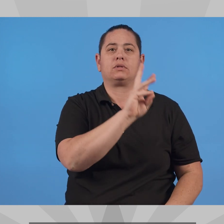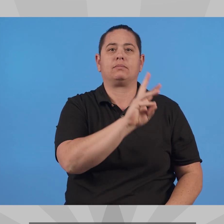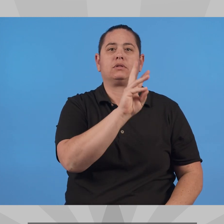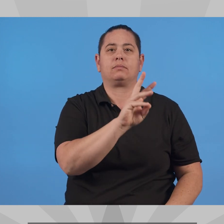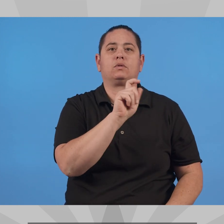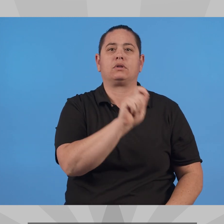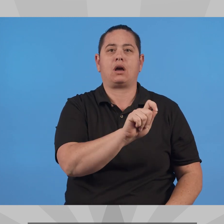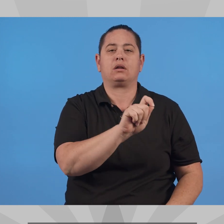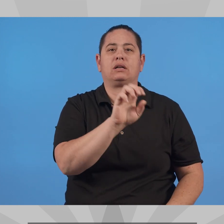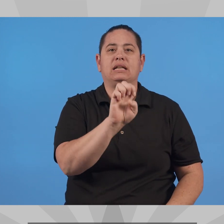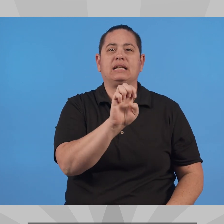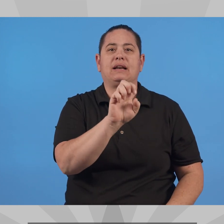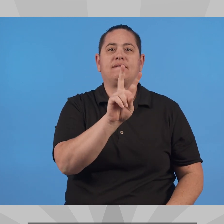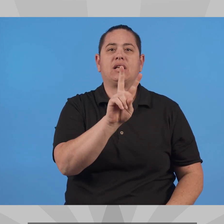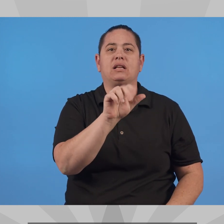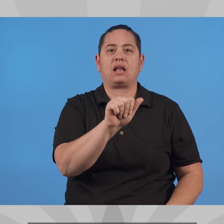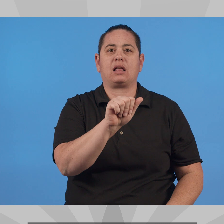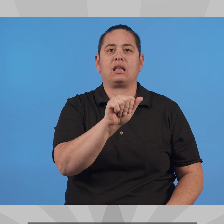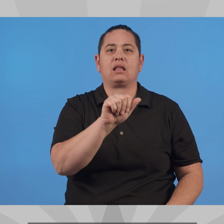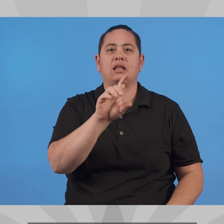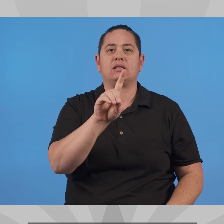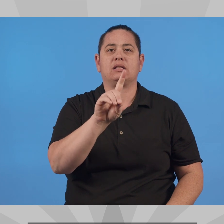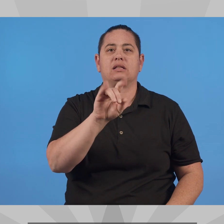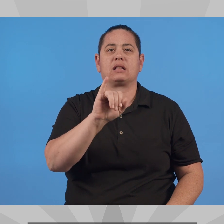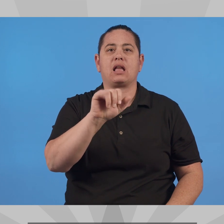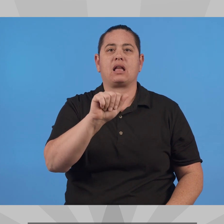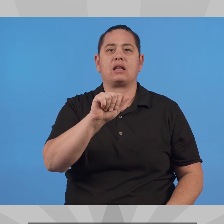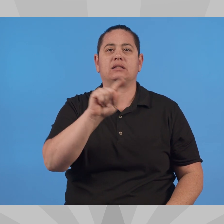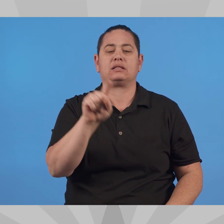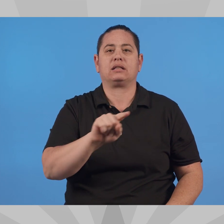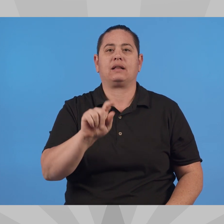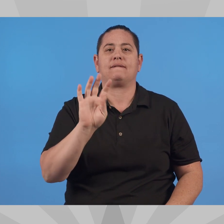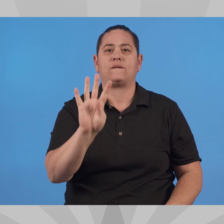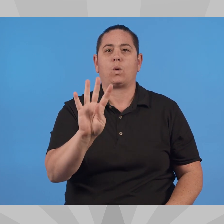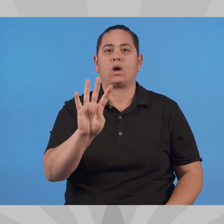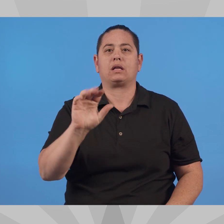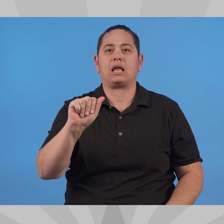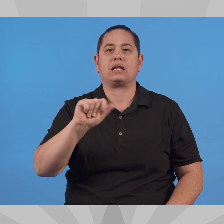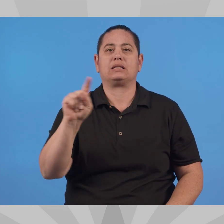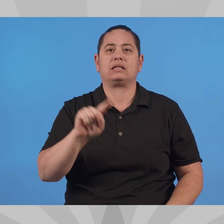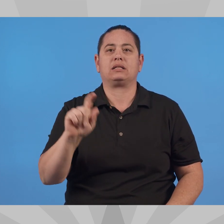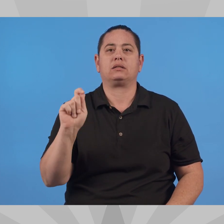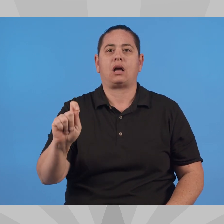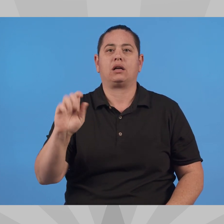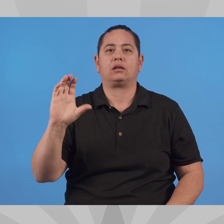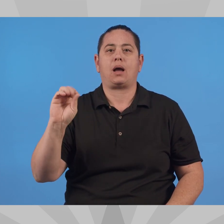Website, www.ivadiaz4az.com